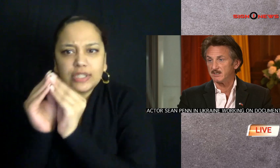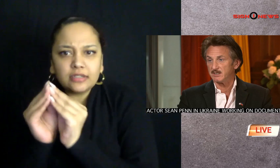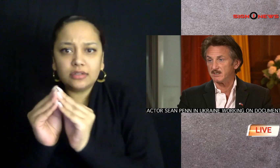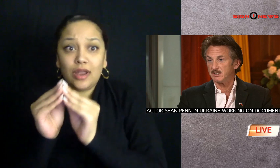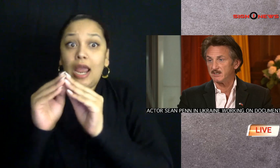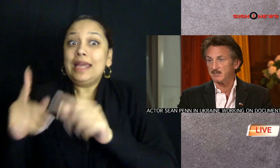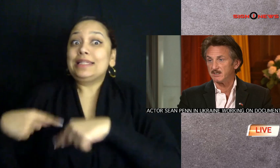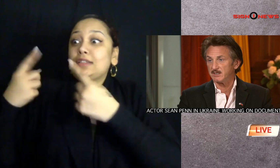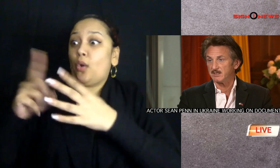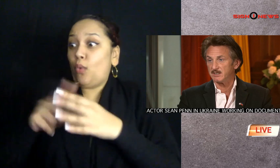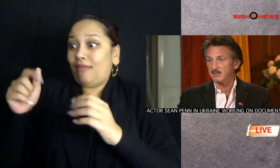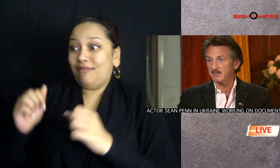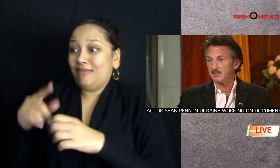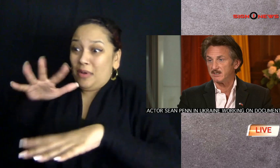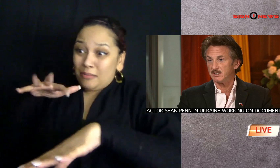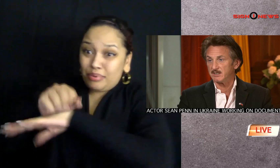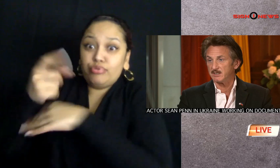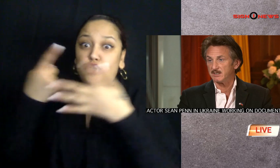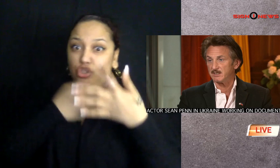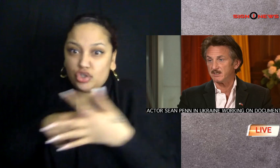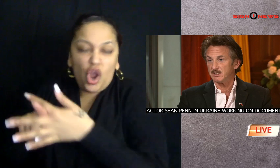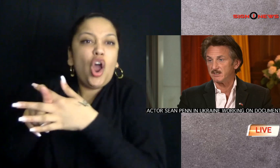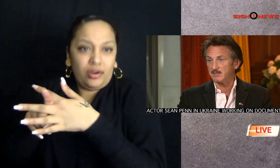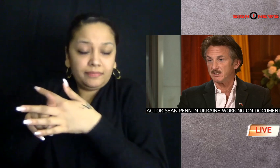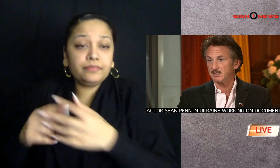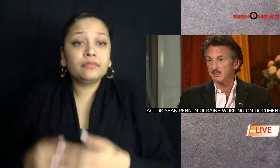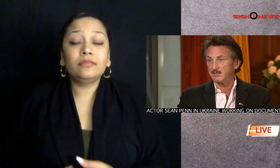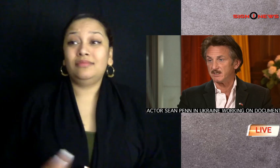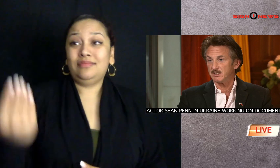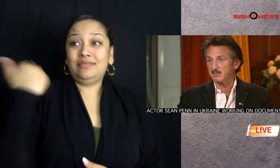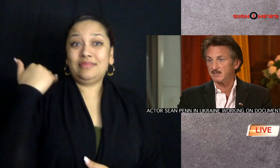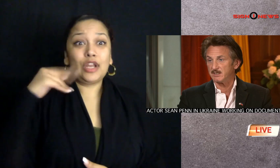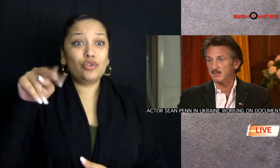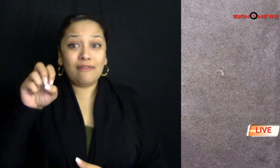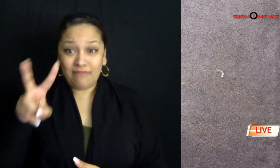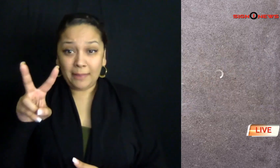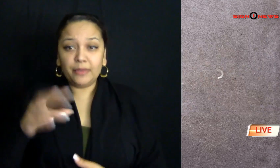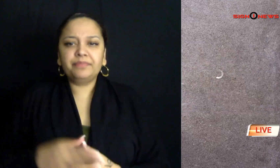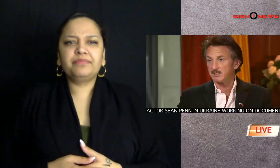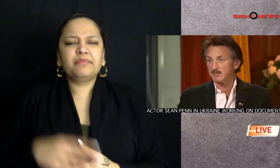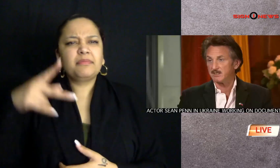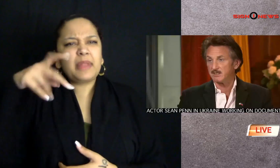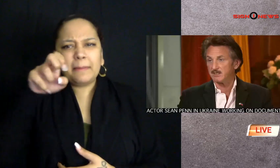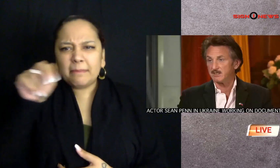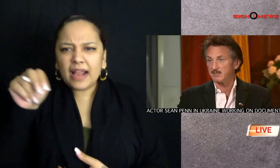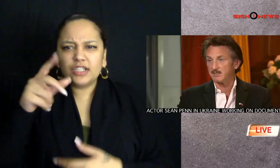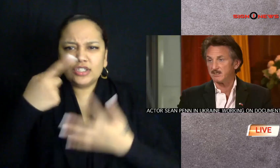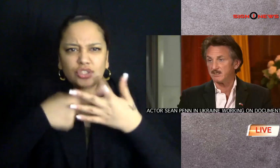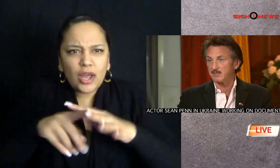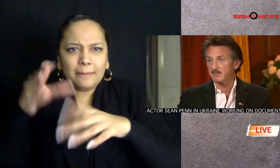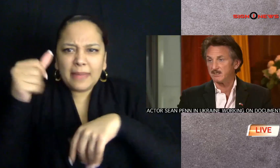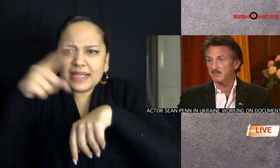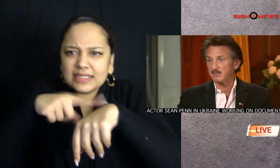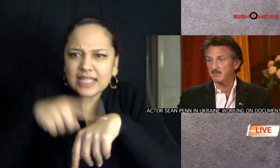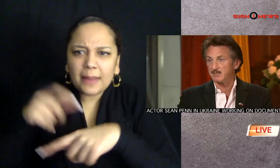since the invasion started and back in November